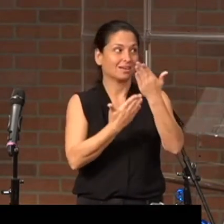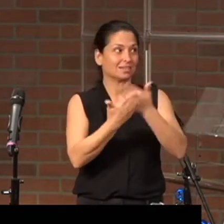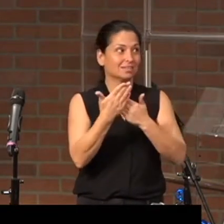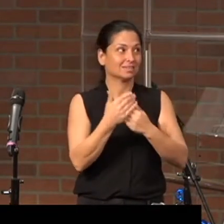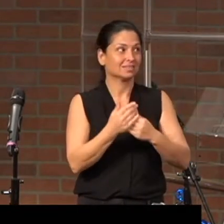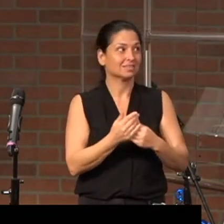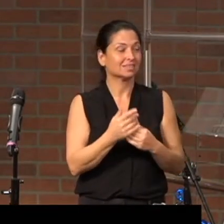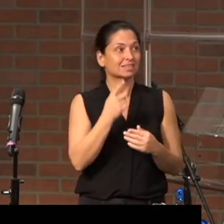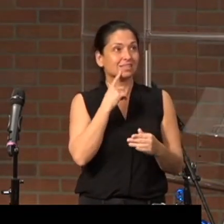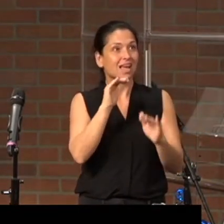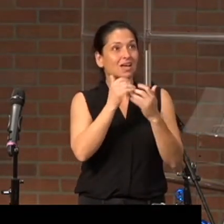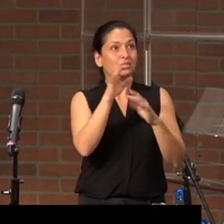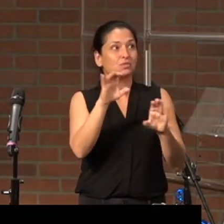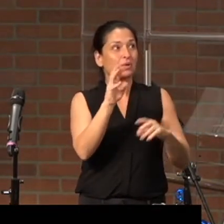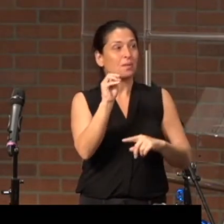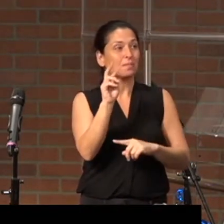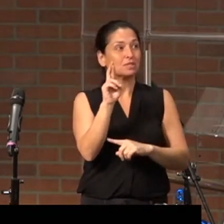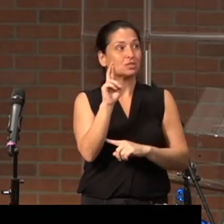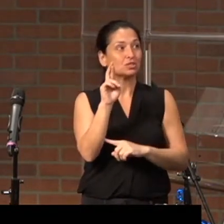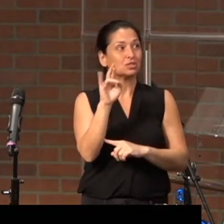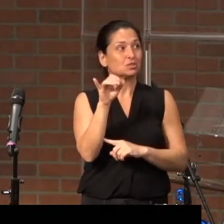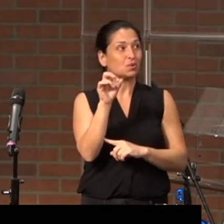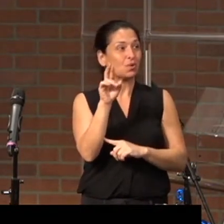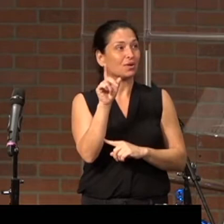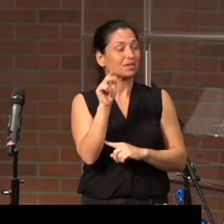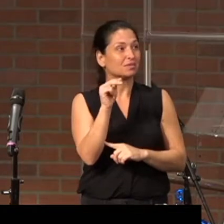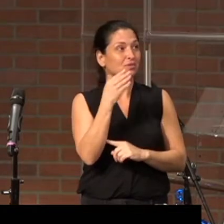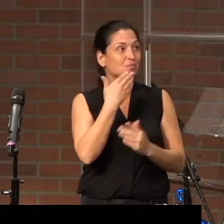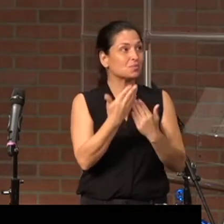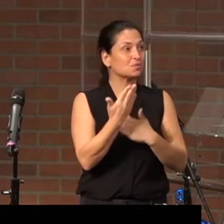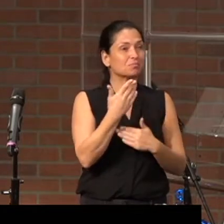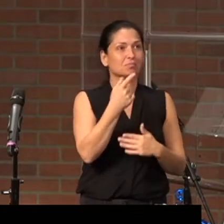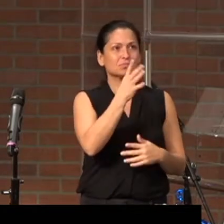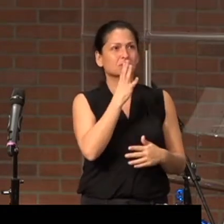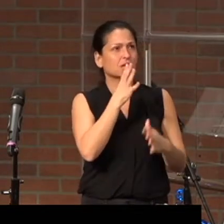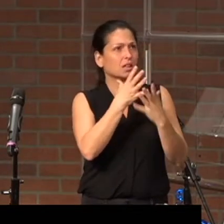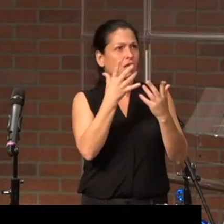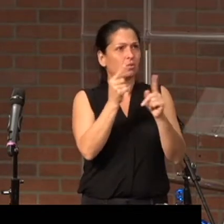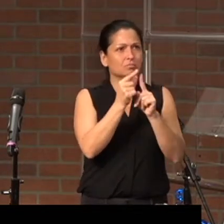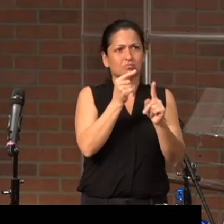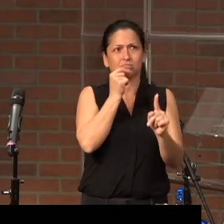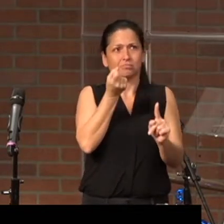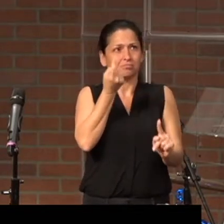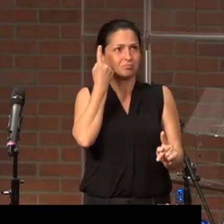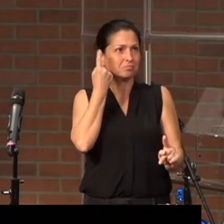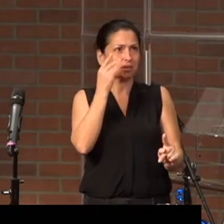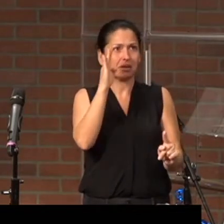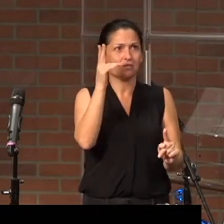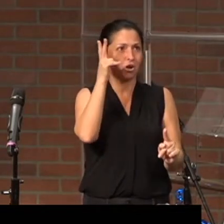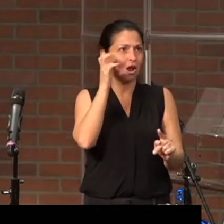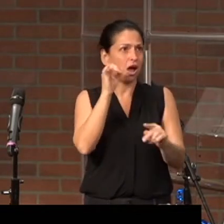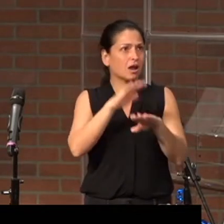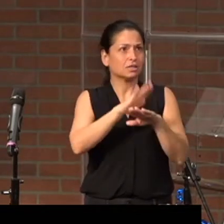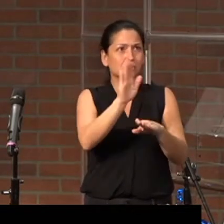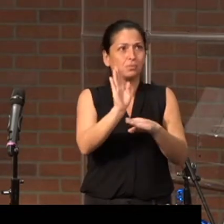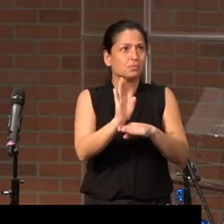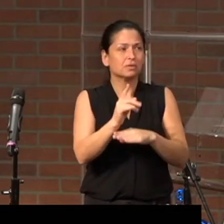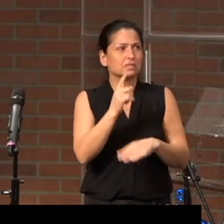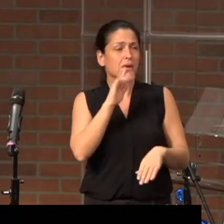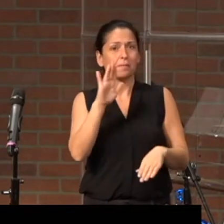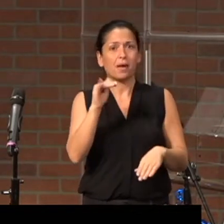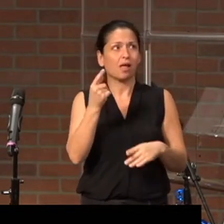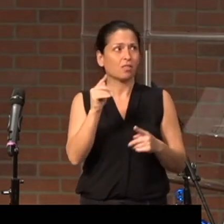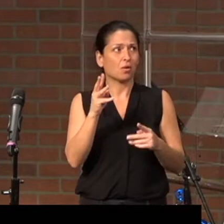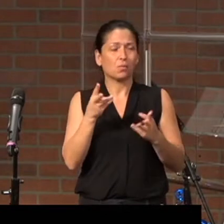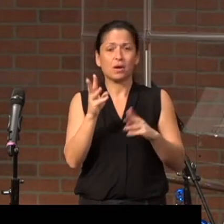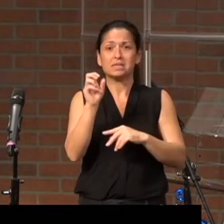How you doing this morning, Mr. Jordan? Says a bunch of words that I never heard him say to Bugs Bunny in Space Jam. By the way, that Space